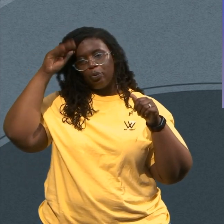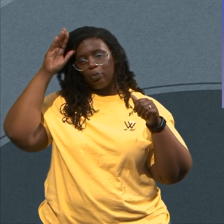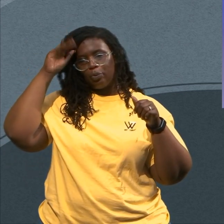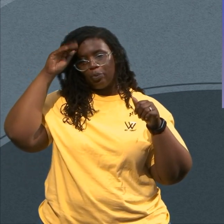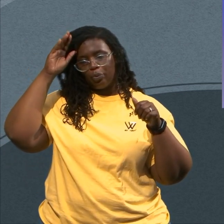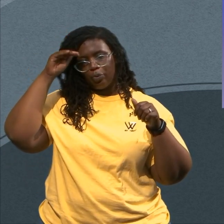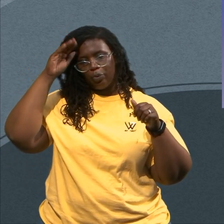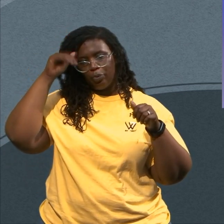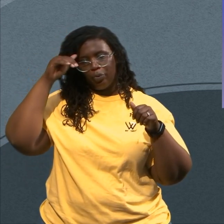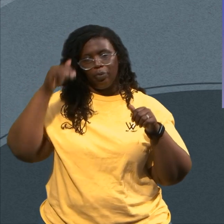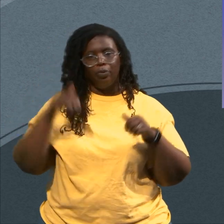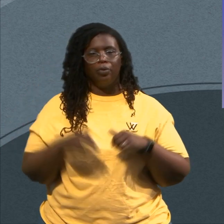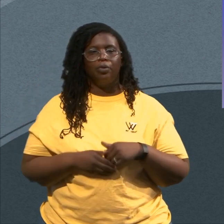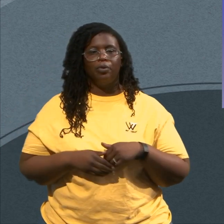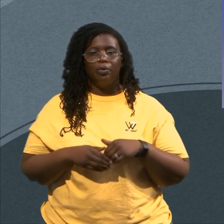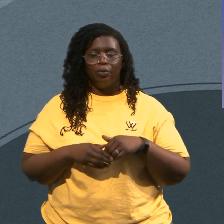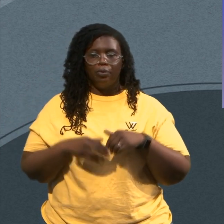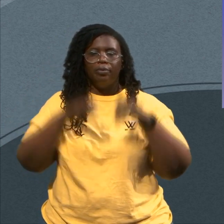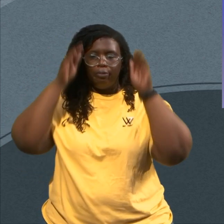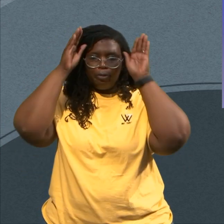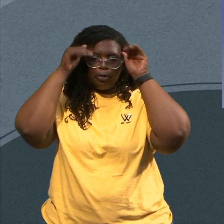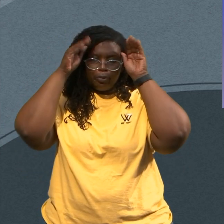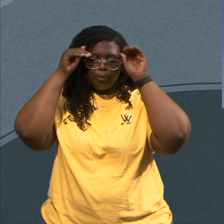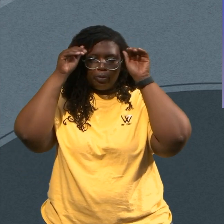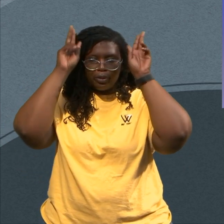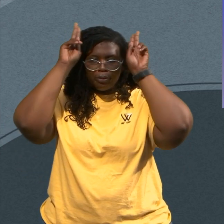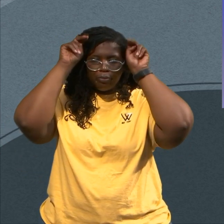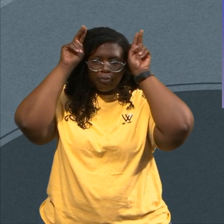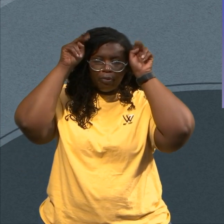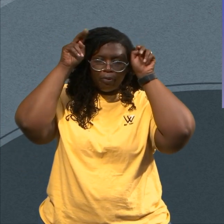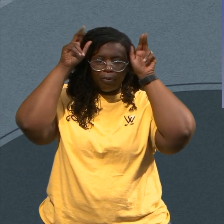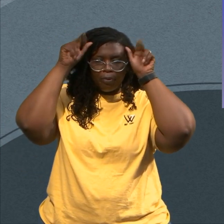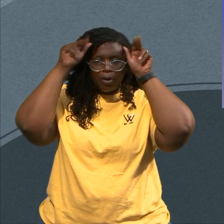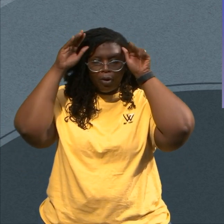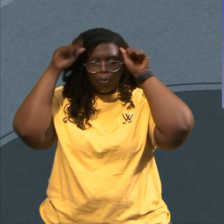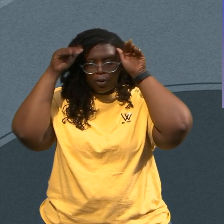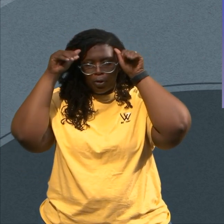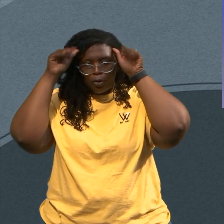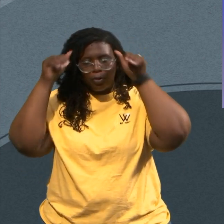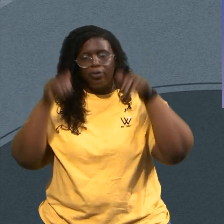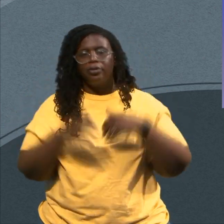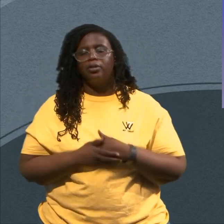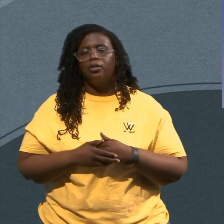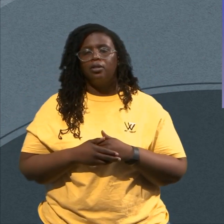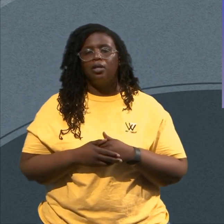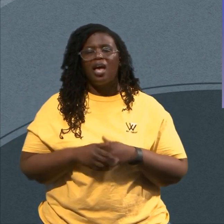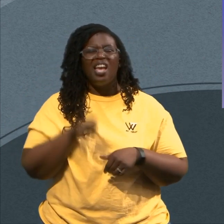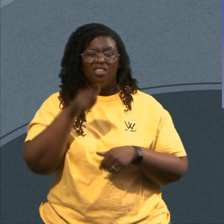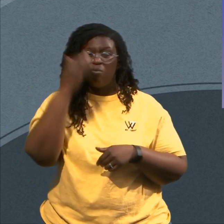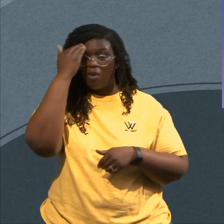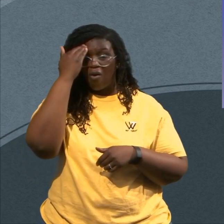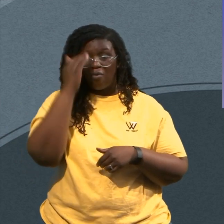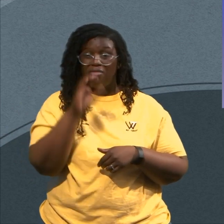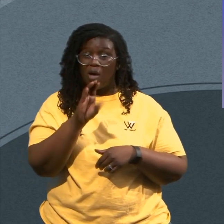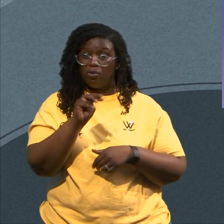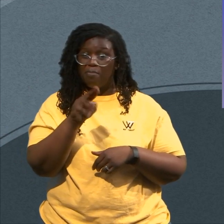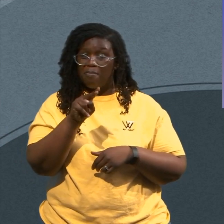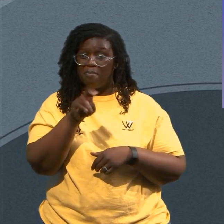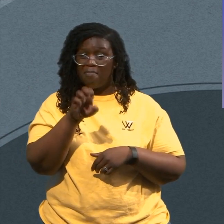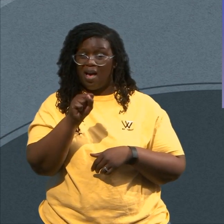And As You Know Coal Mines Are Dark I Mean Severely Dark And You Would Go Past The